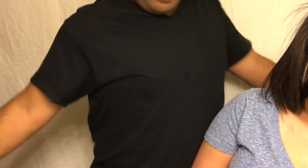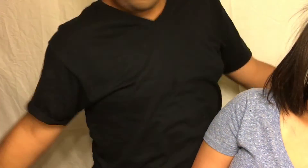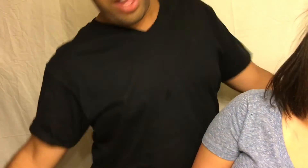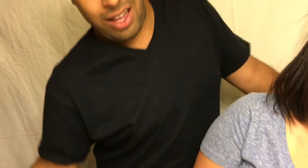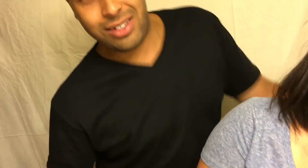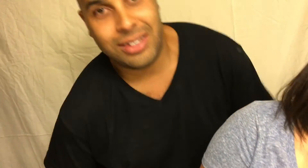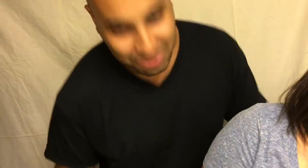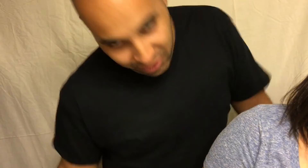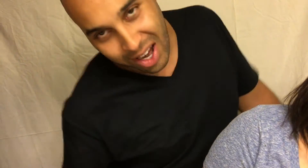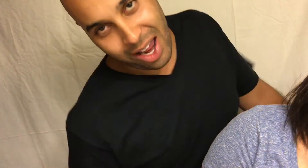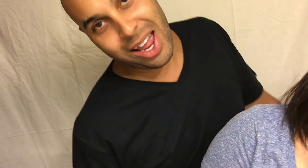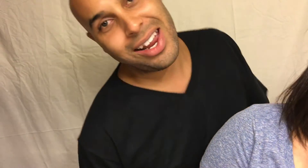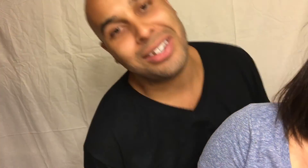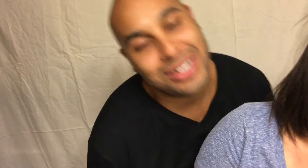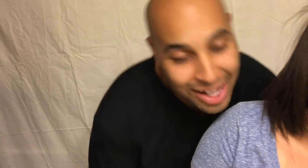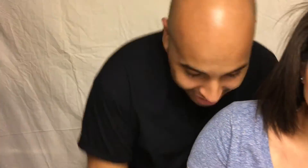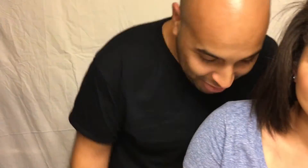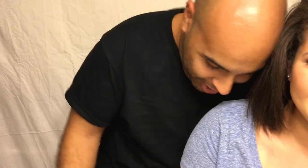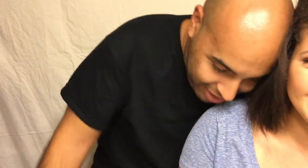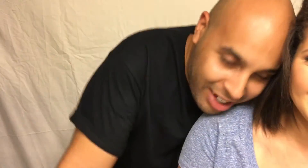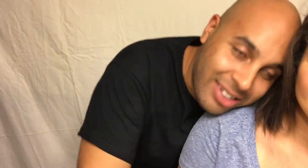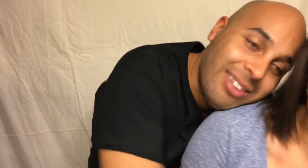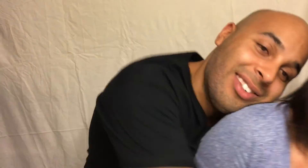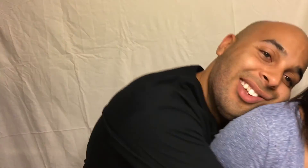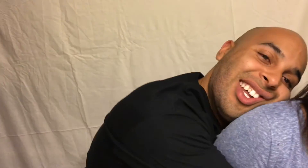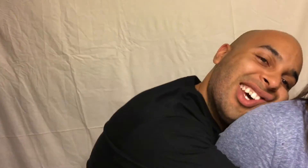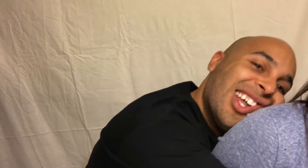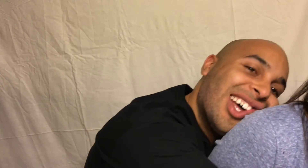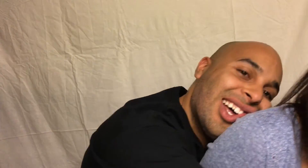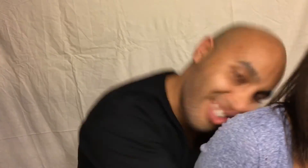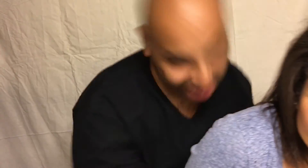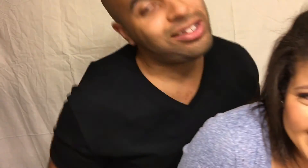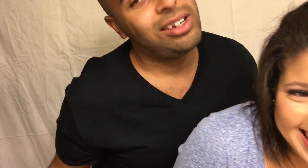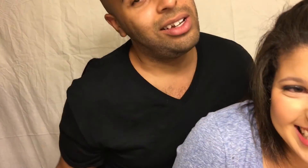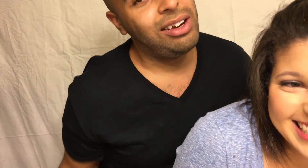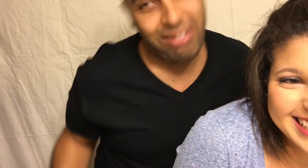Say your friend, la-da-da-da-da-da-da-da-da!